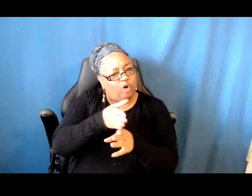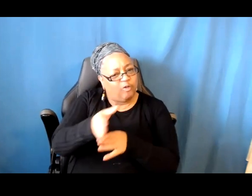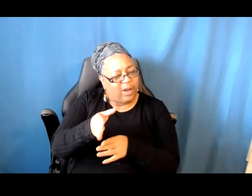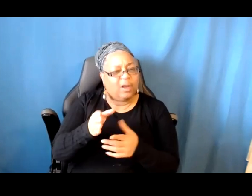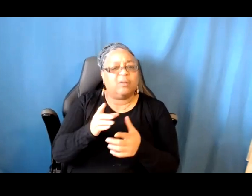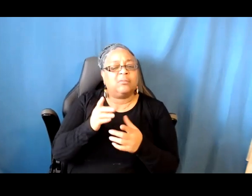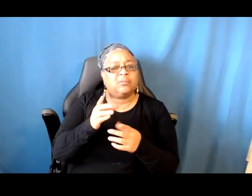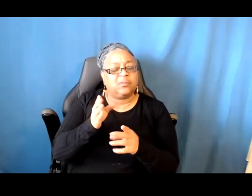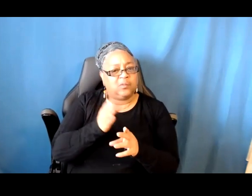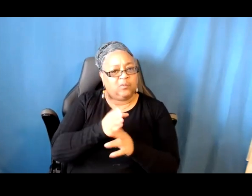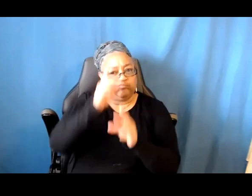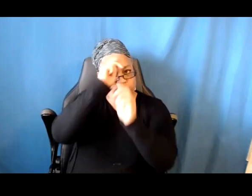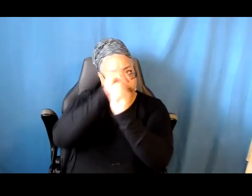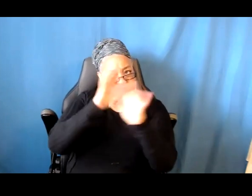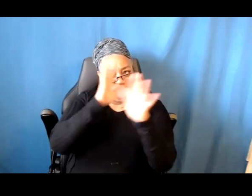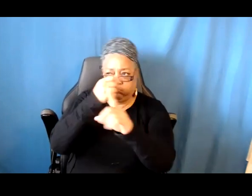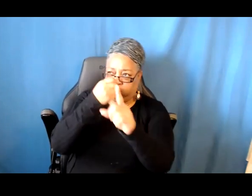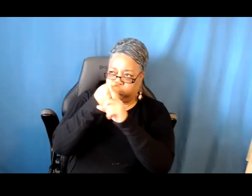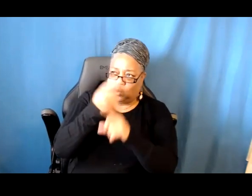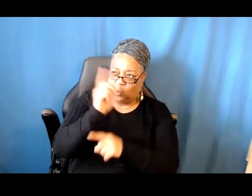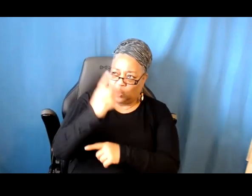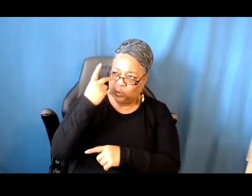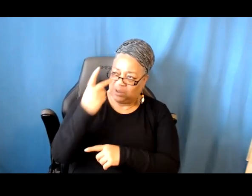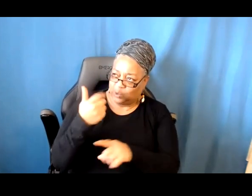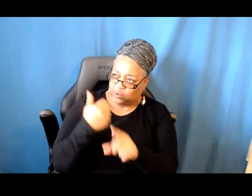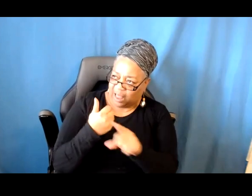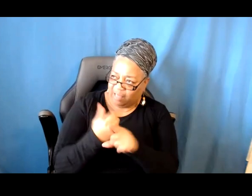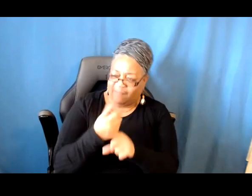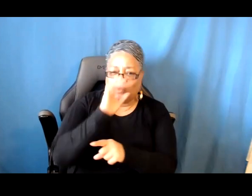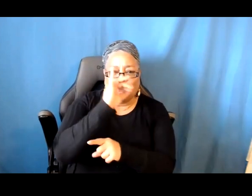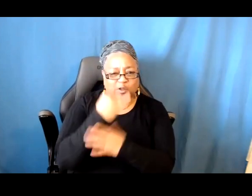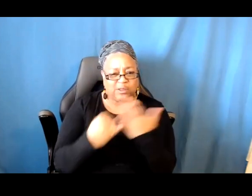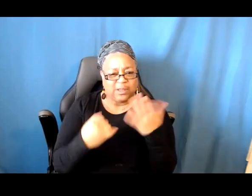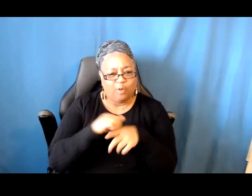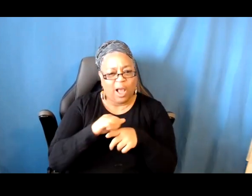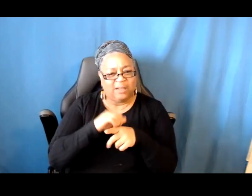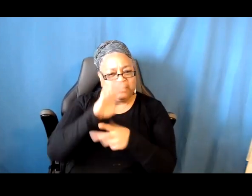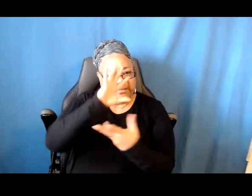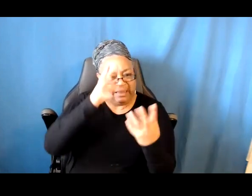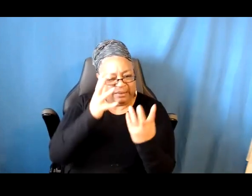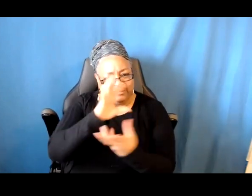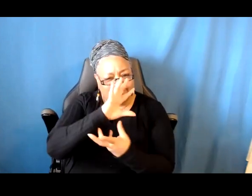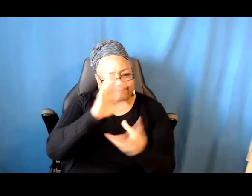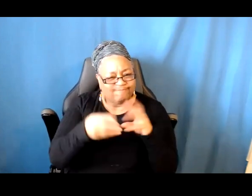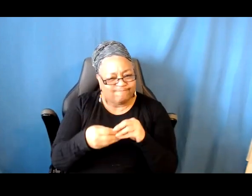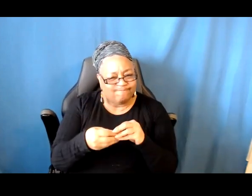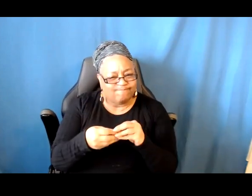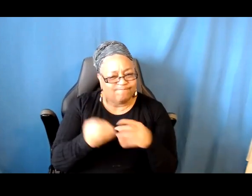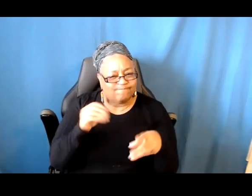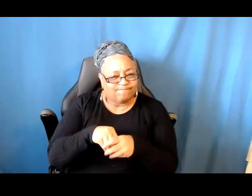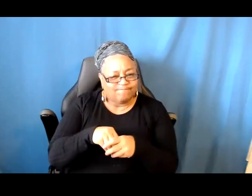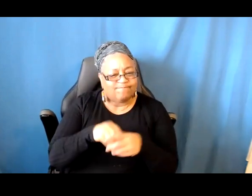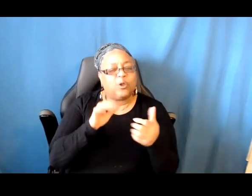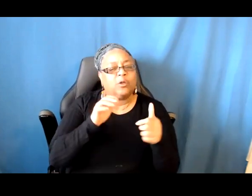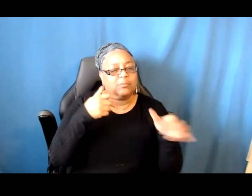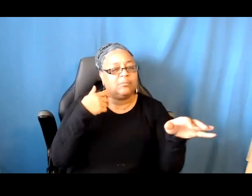you know, sort of in your artistic practice. And I think use that as a basis for answering that question. Artistic careers look